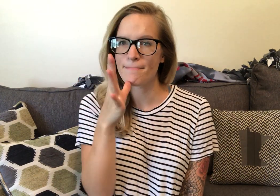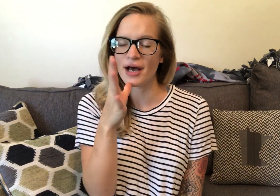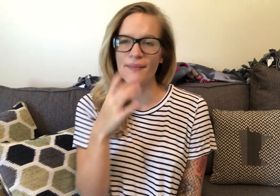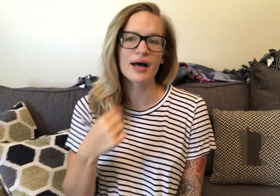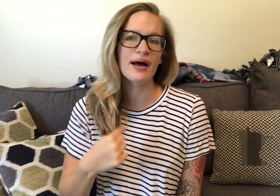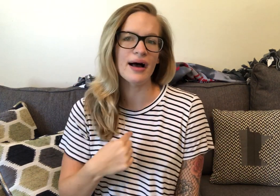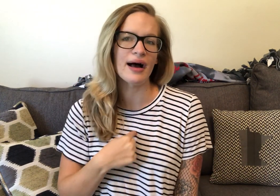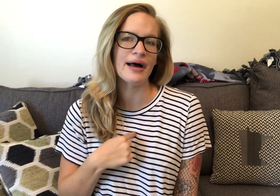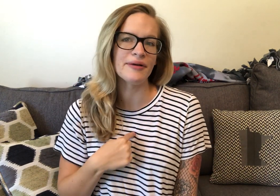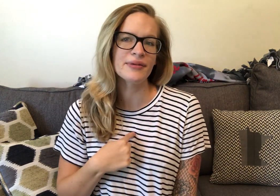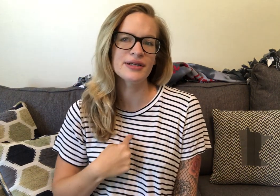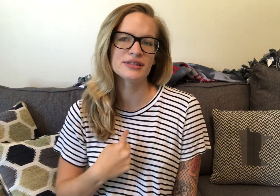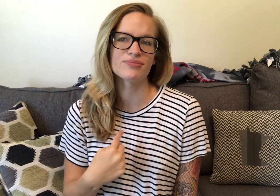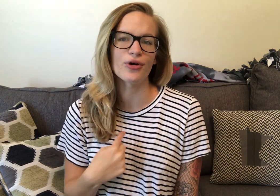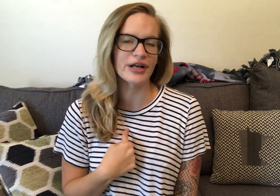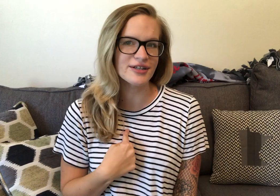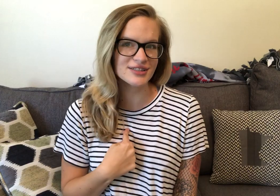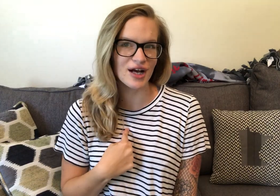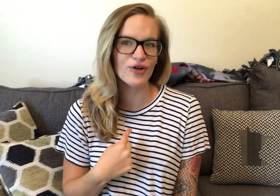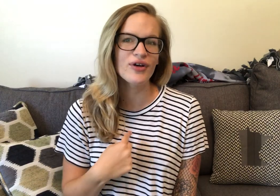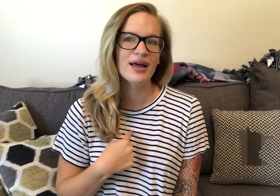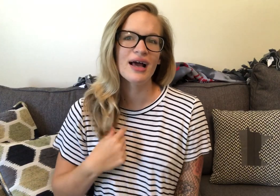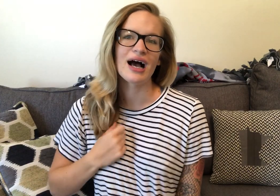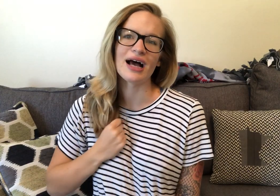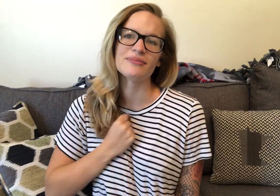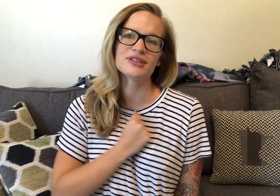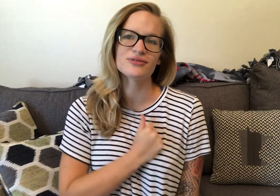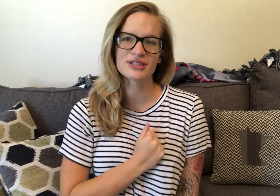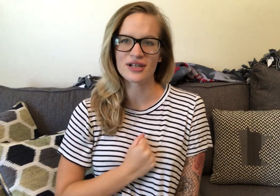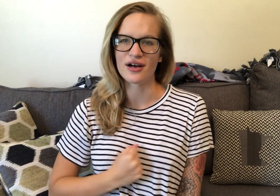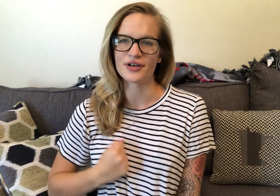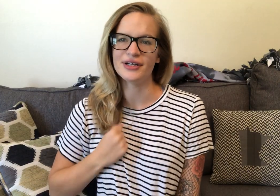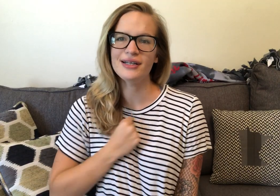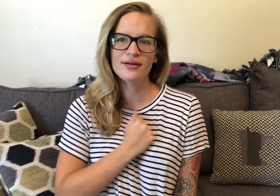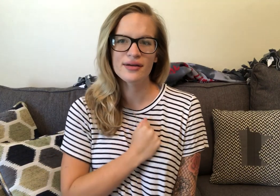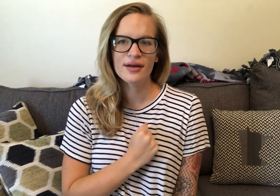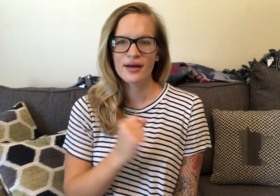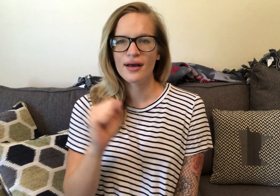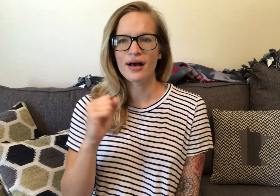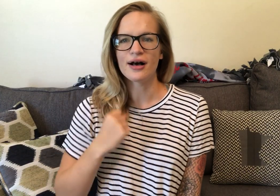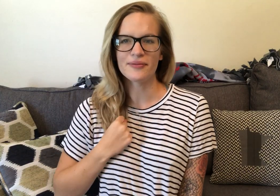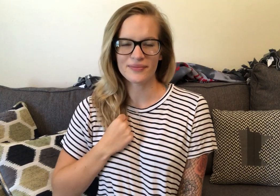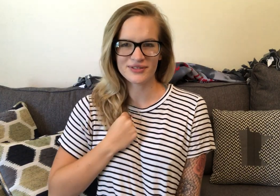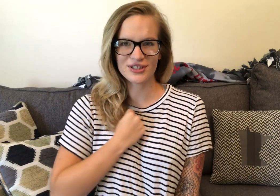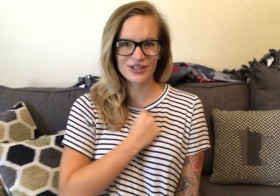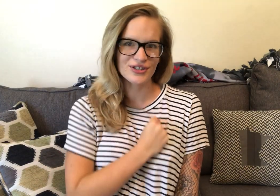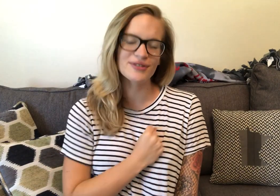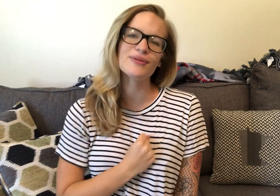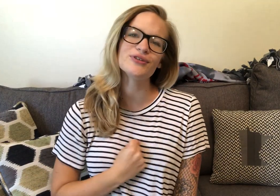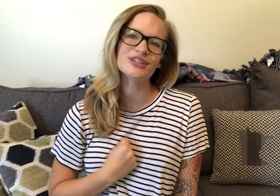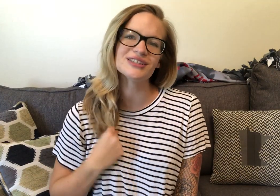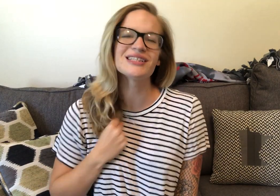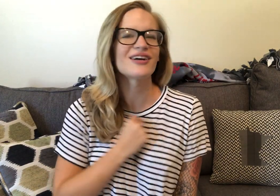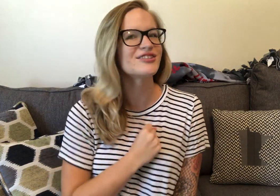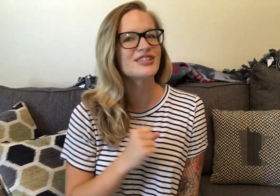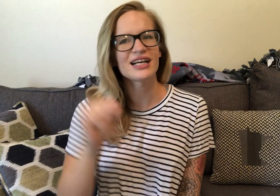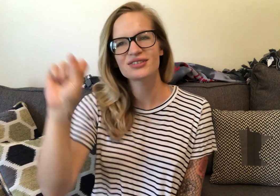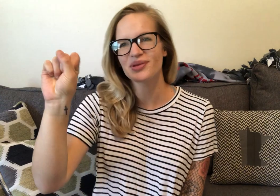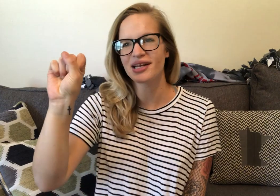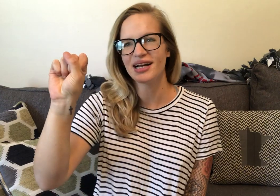Mama, I'm. Point at yourself. I'm so sorry. Circular emotions on your chest with an